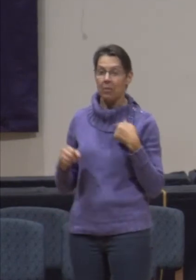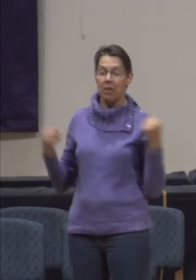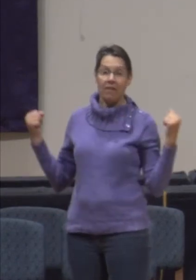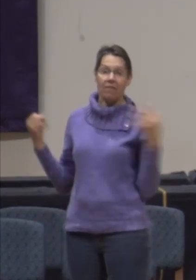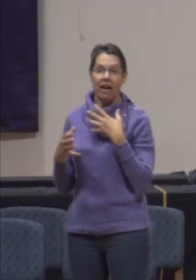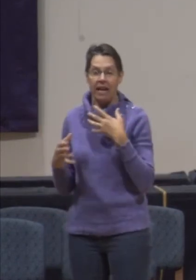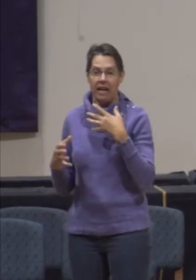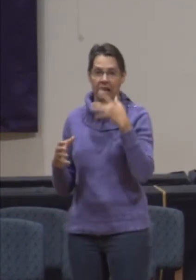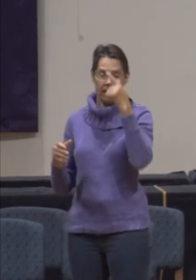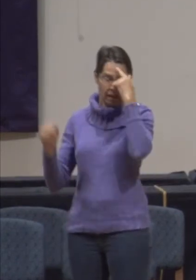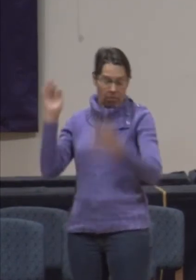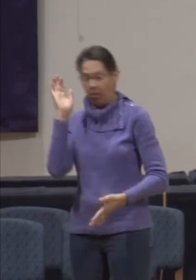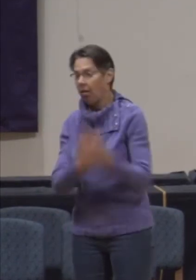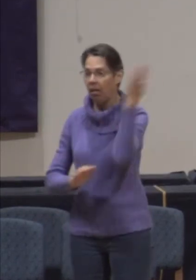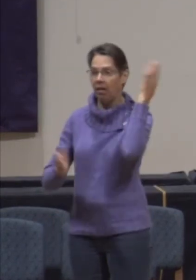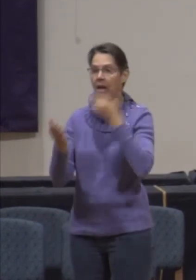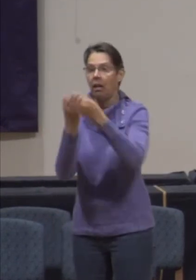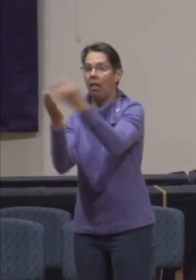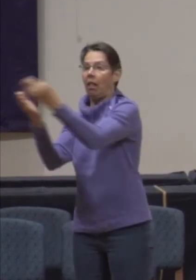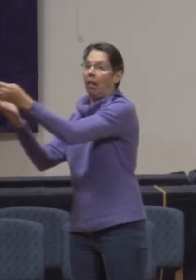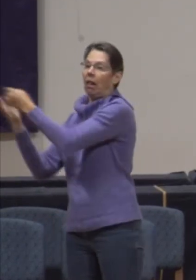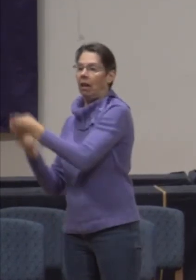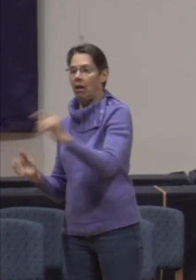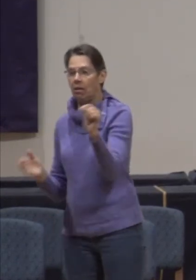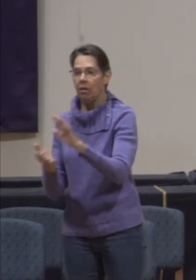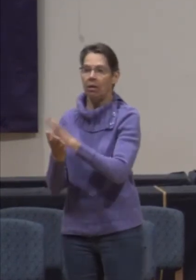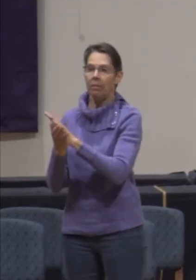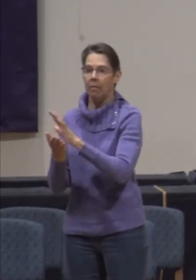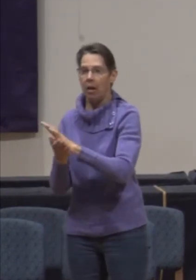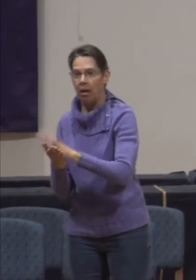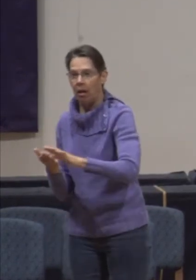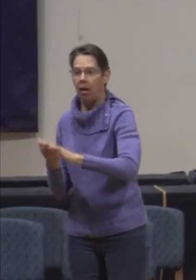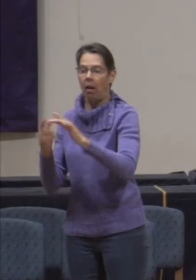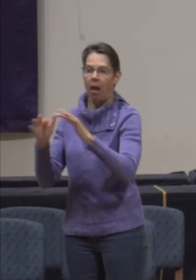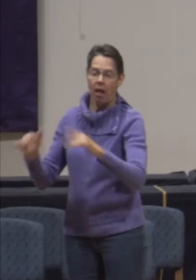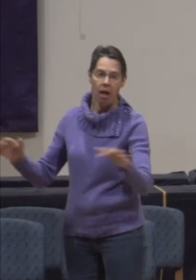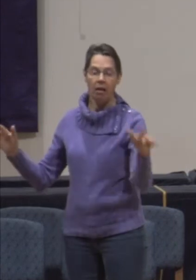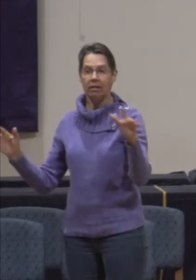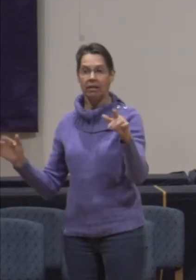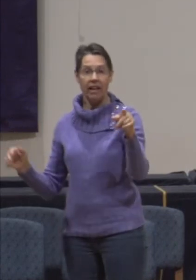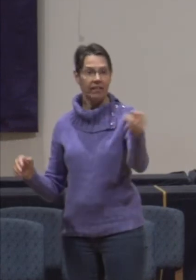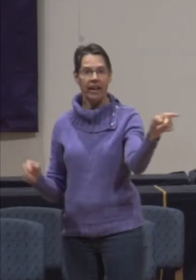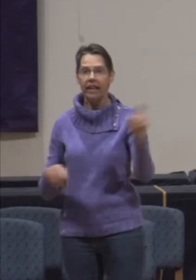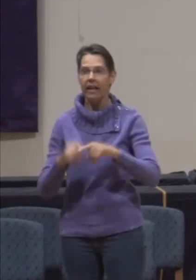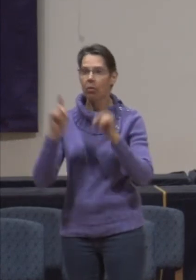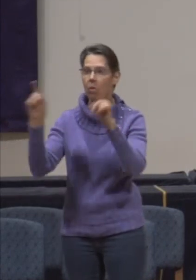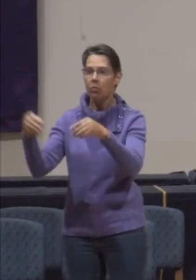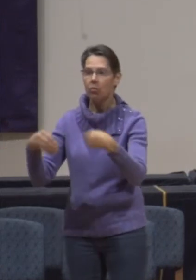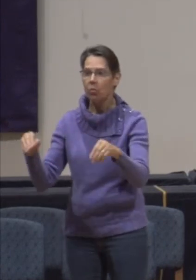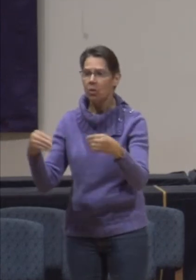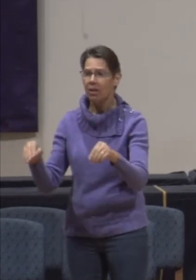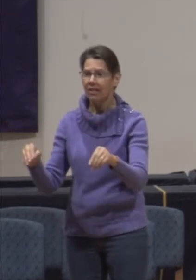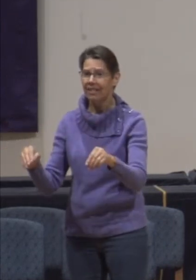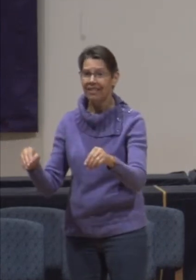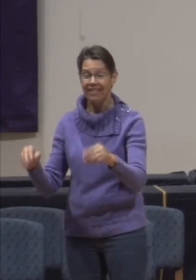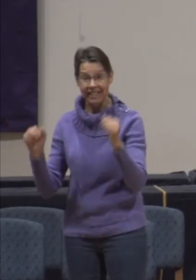and they couldn't? Are we willing to share?